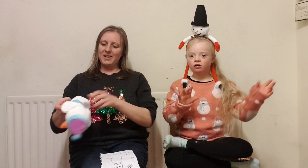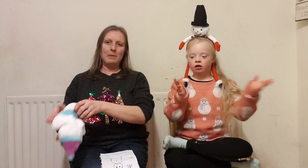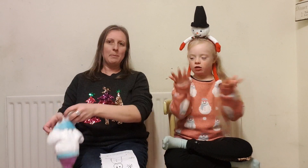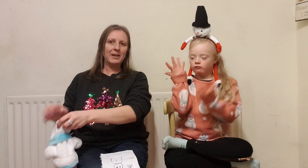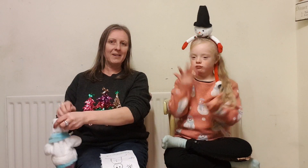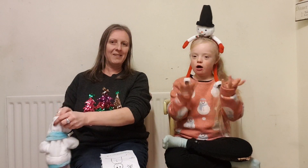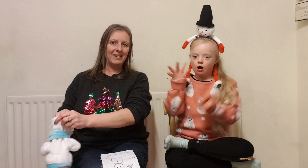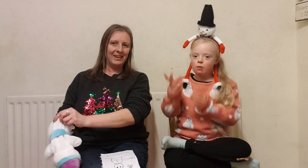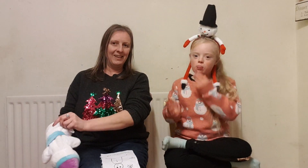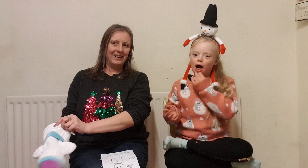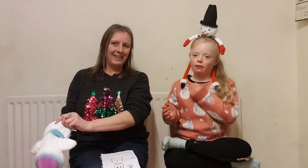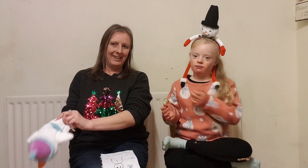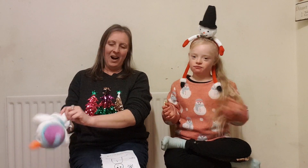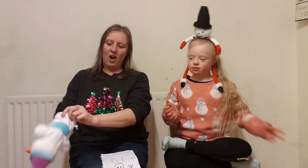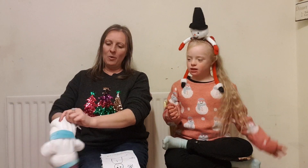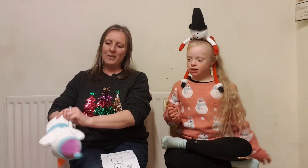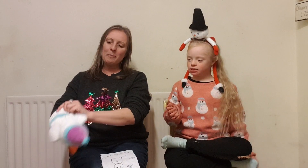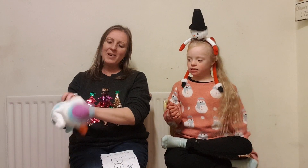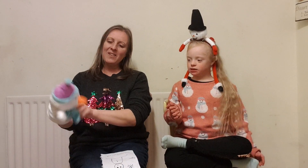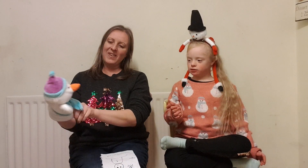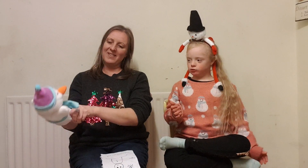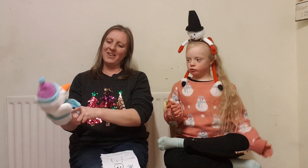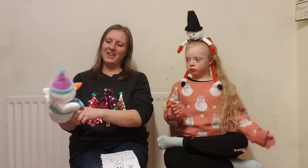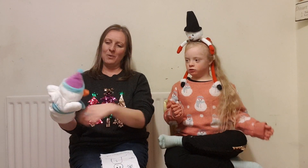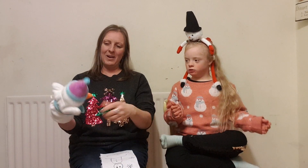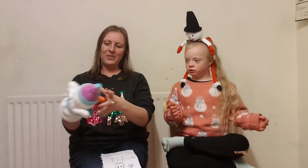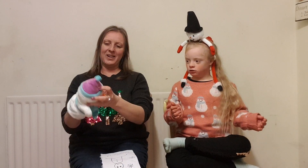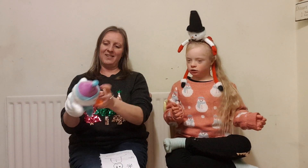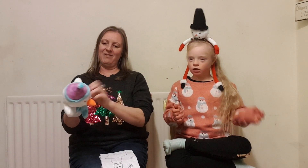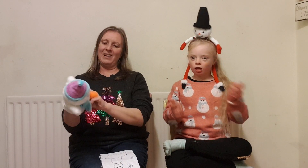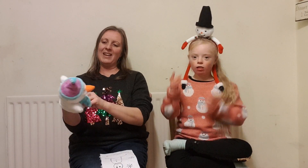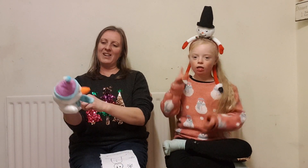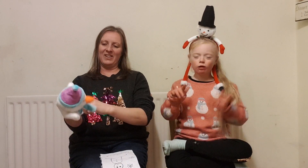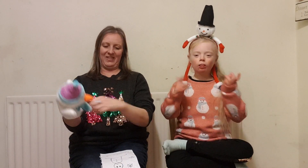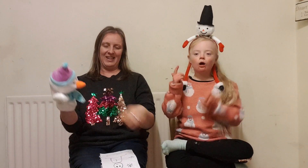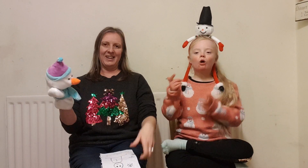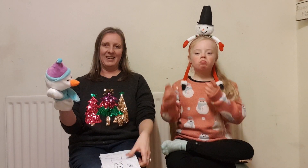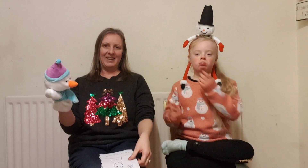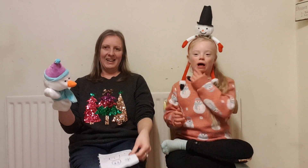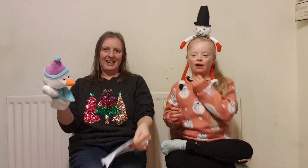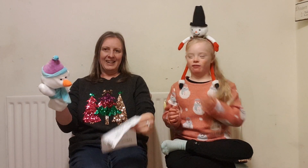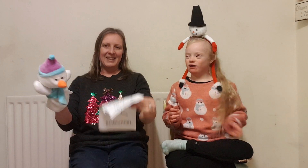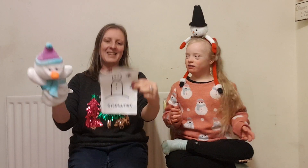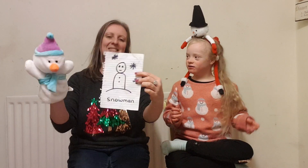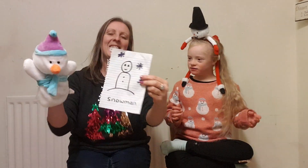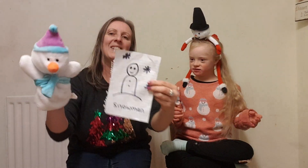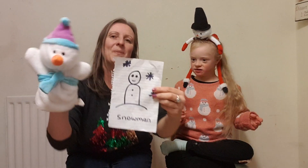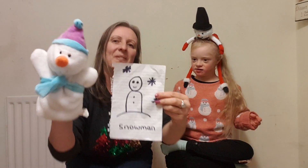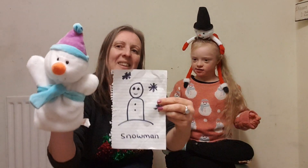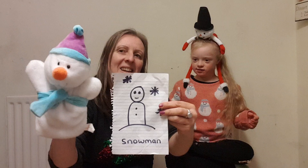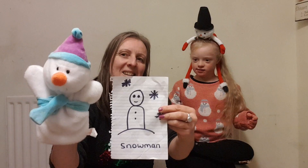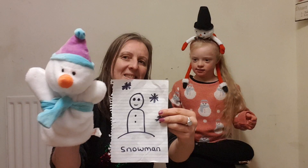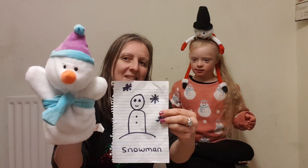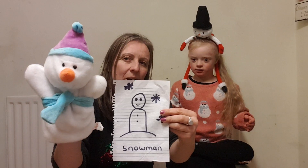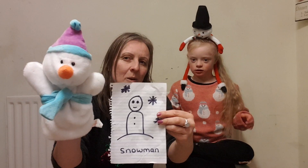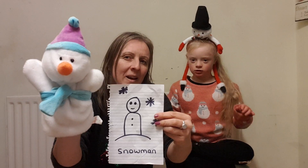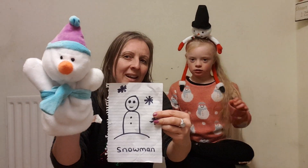sign baby girl oh that's perfect signing well done really good that's it snowman